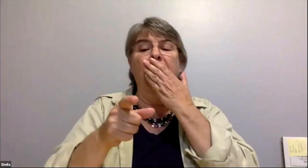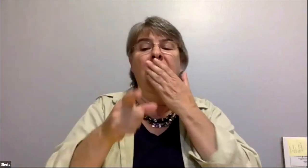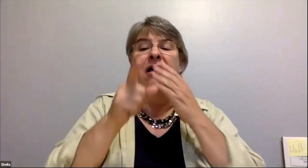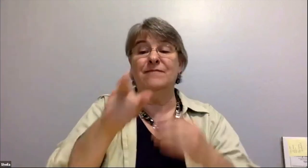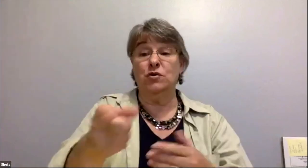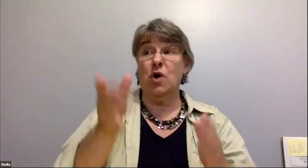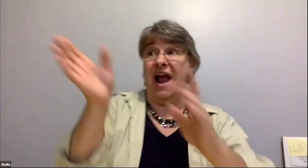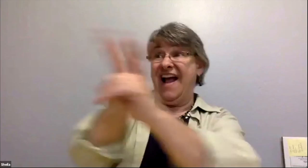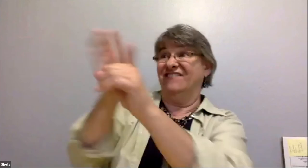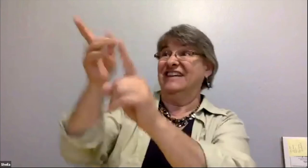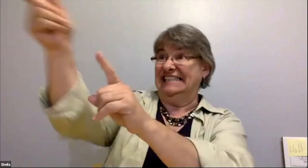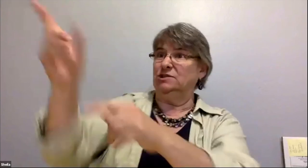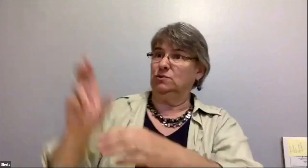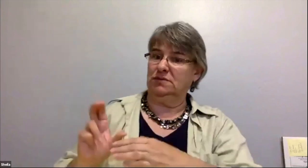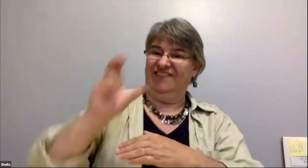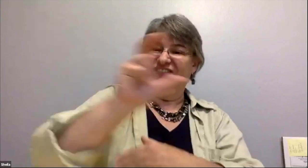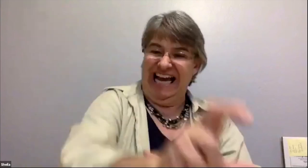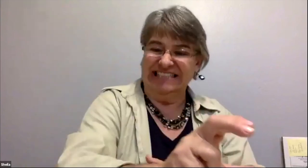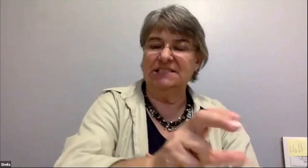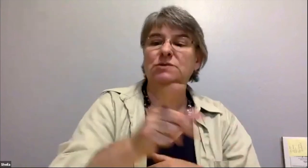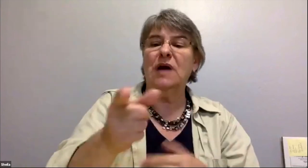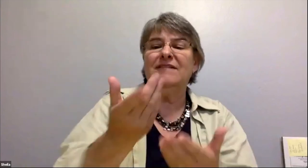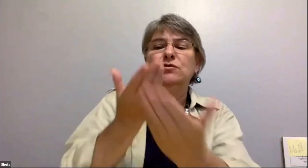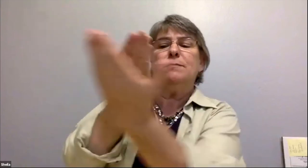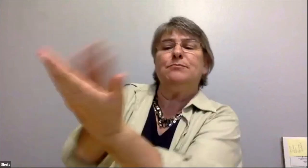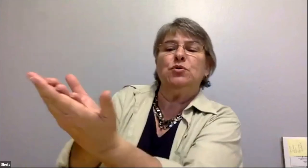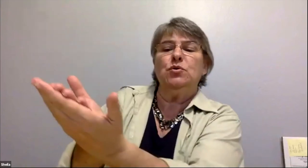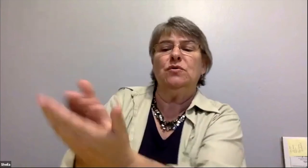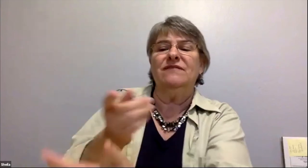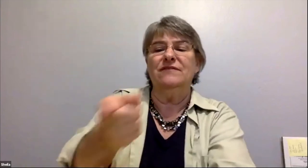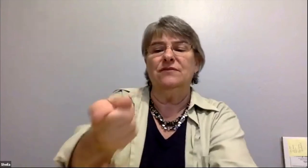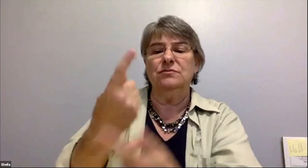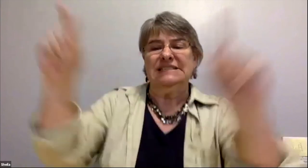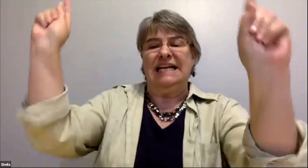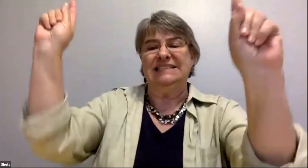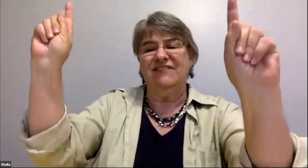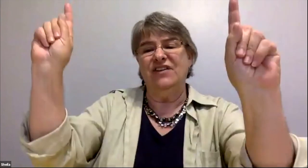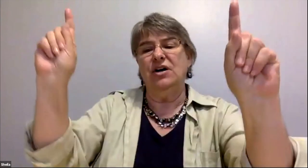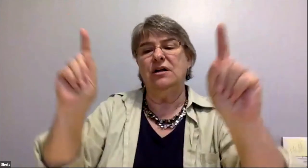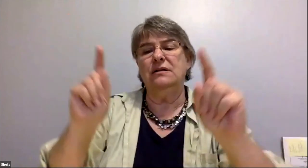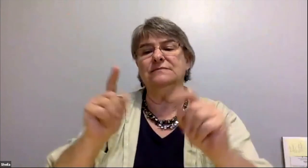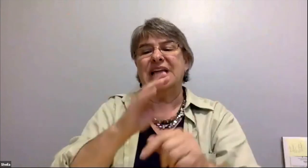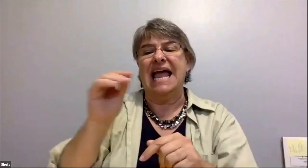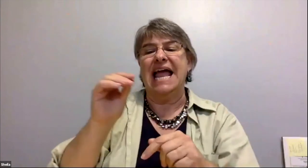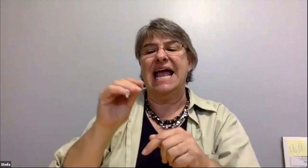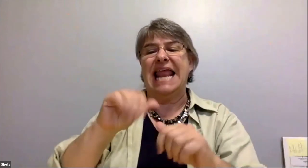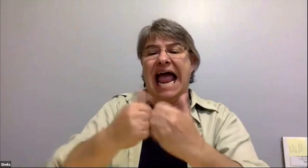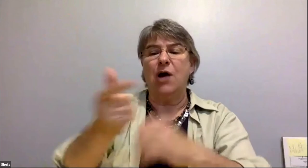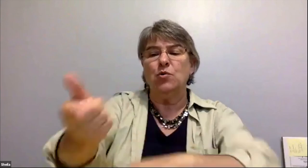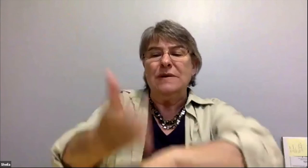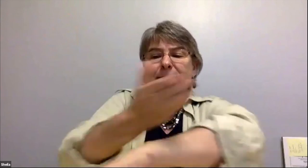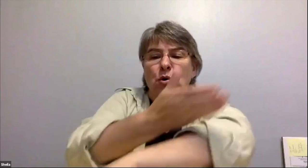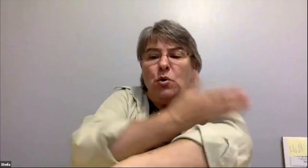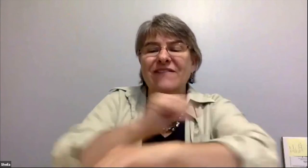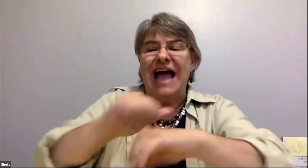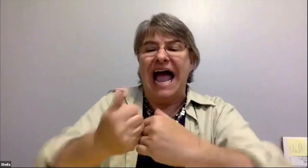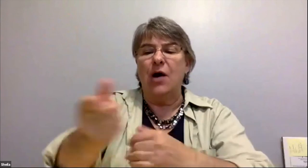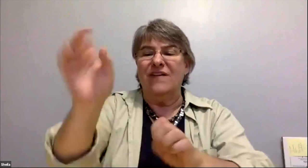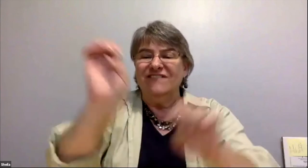your payback is your in effective systems in your case we you know we've graduated people who are very